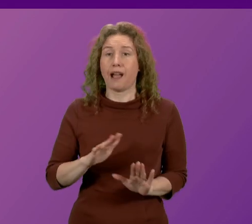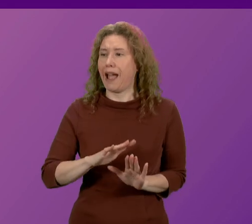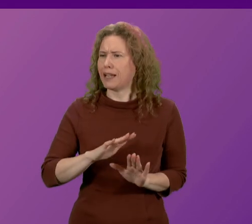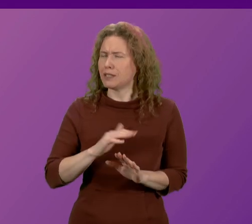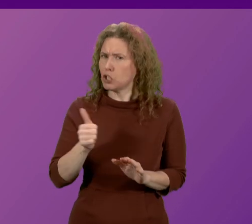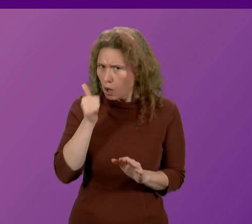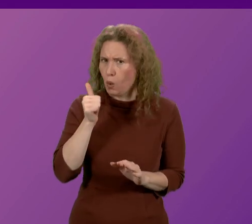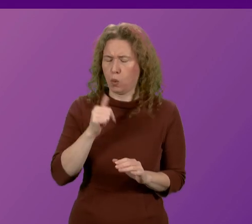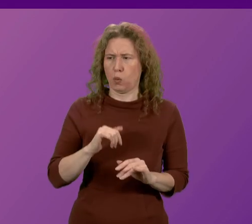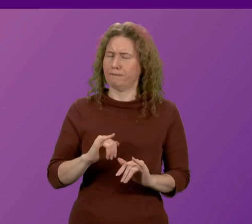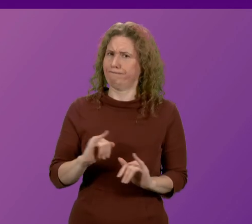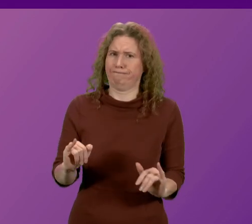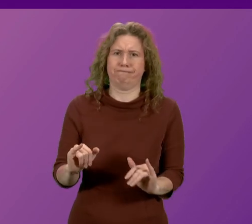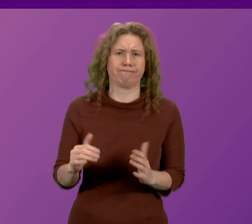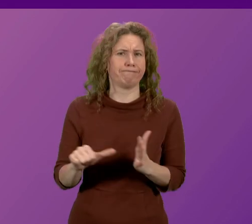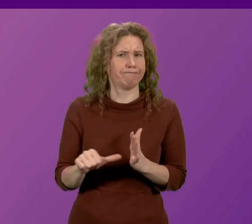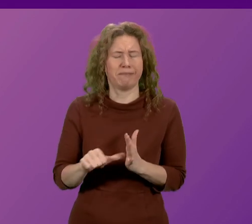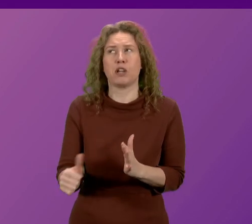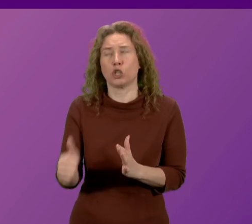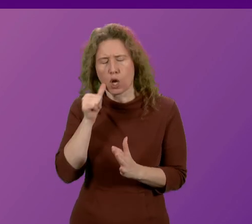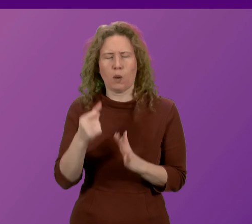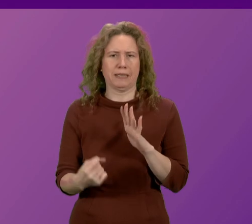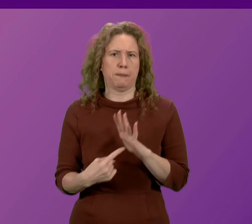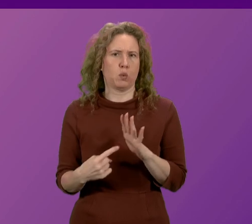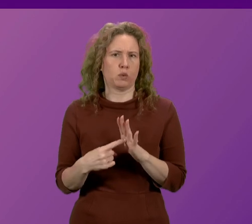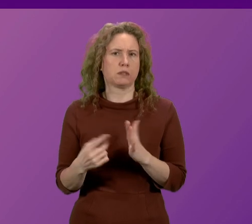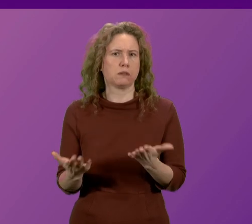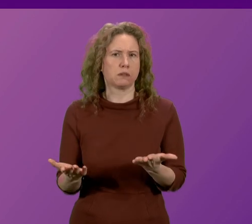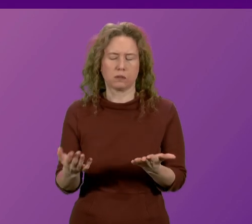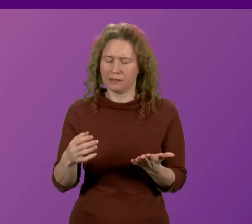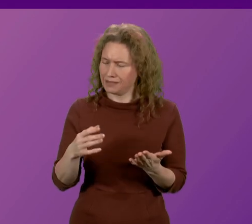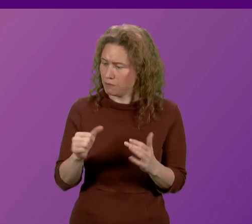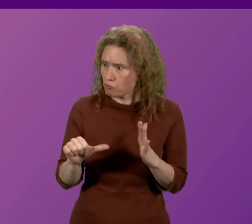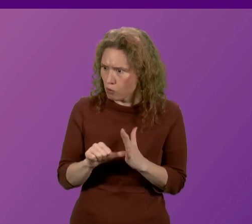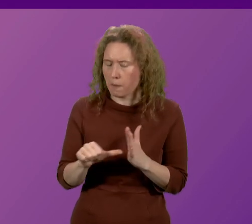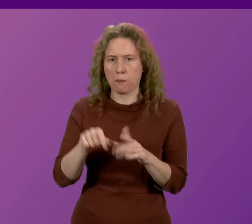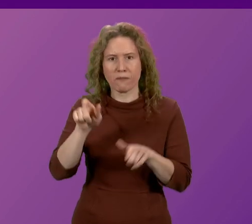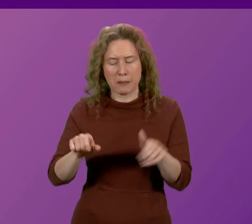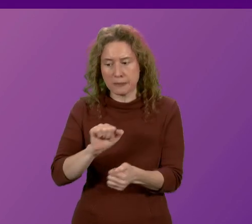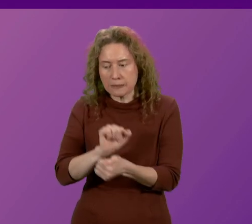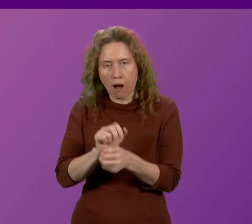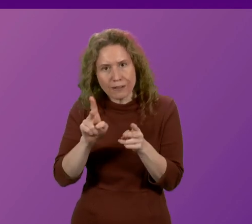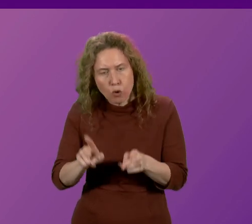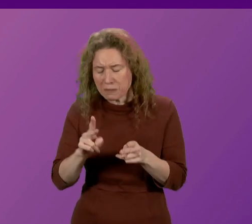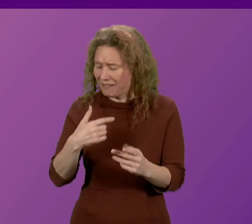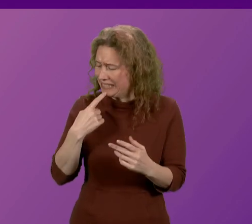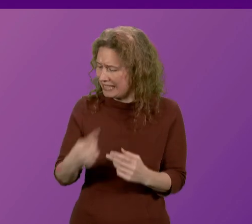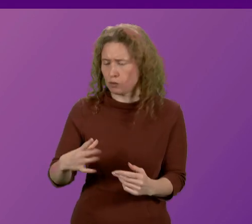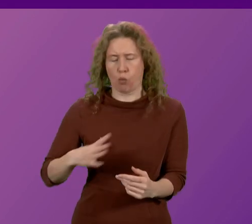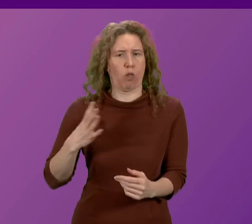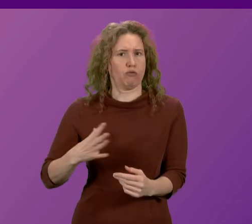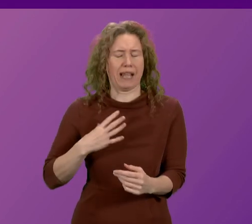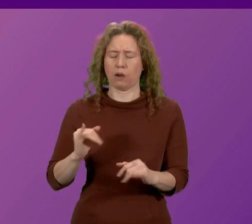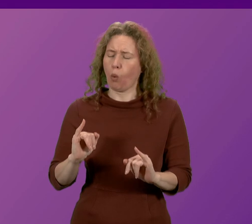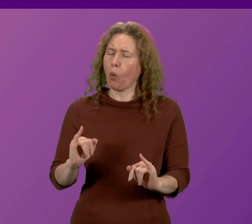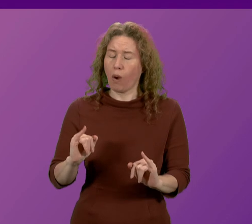diminish or dismiss the significance of the problem of delayed discharge. I've recounted, I've put on the record the